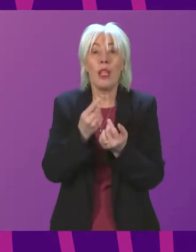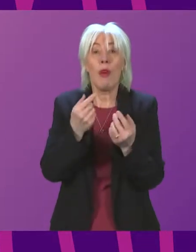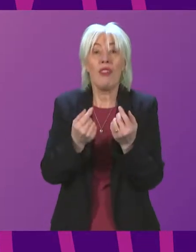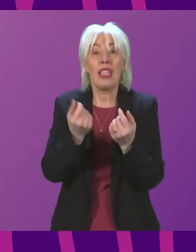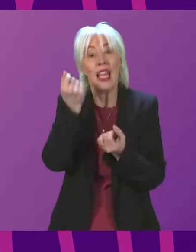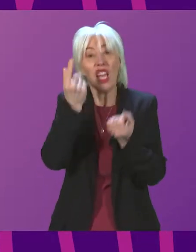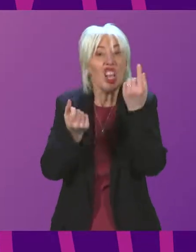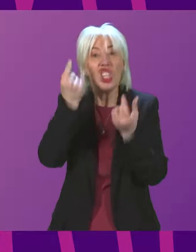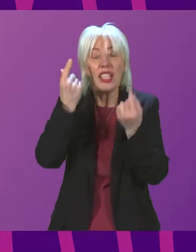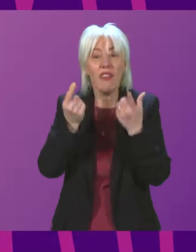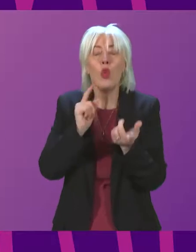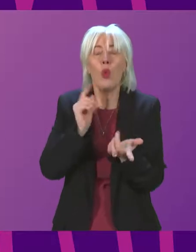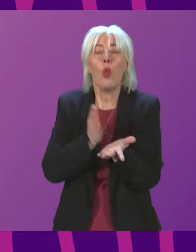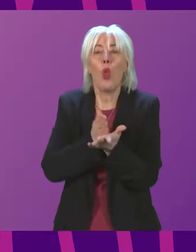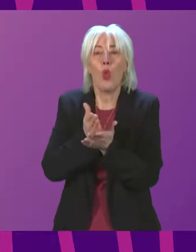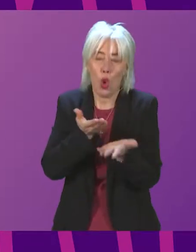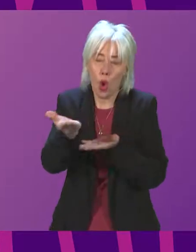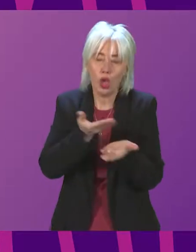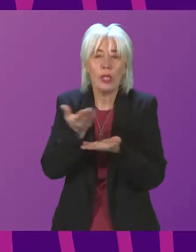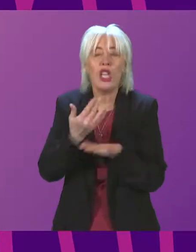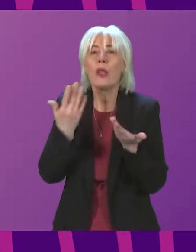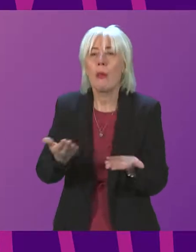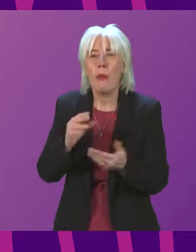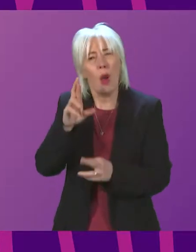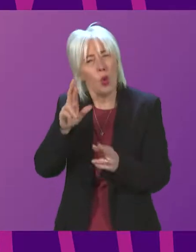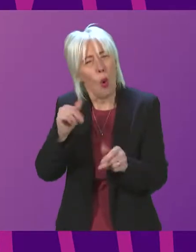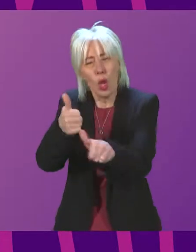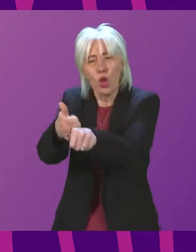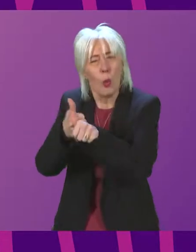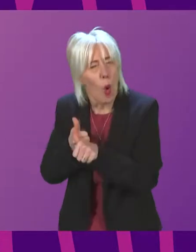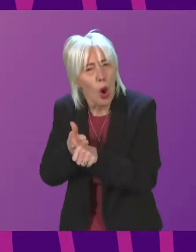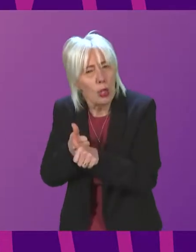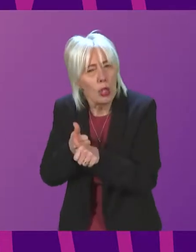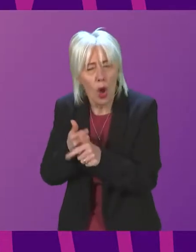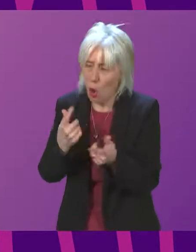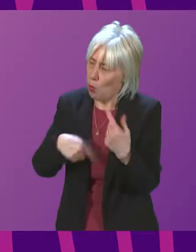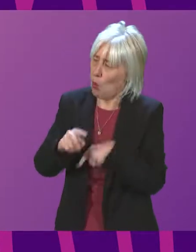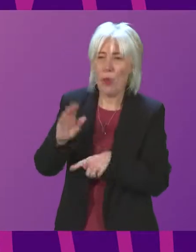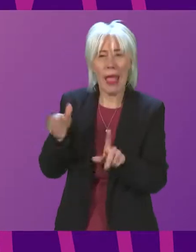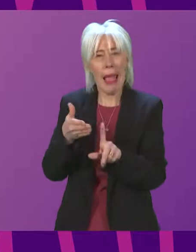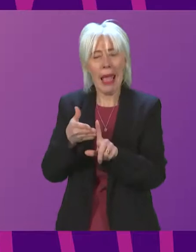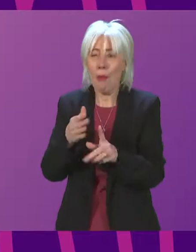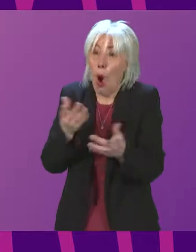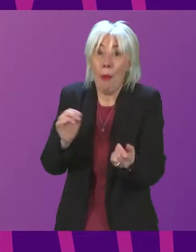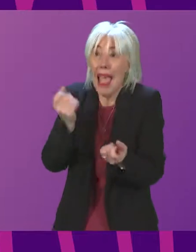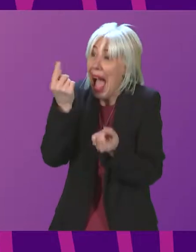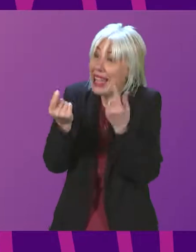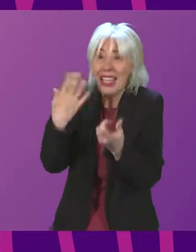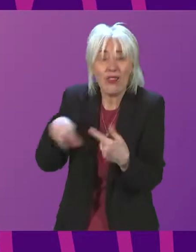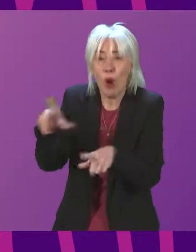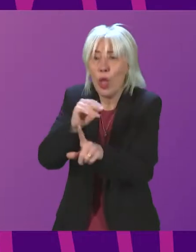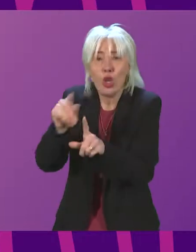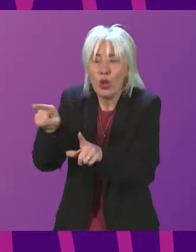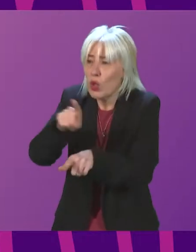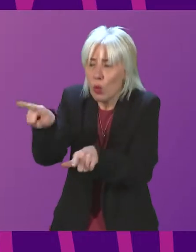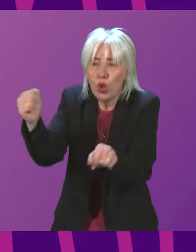subject to consultation, seek to address. I would have hoped that we'd have some support. If not support on what we intend to do, at least some ideas from the Conservatives, what